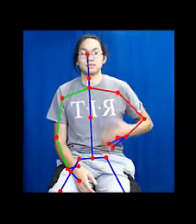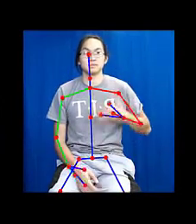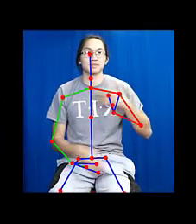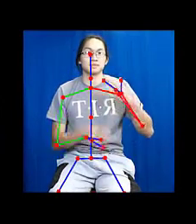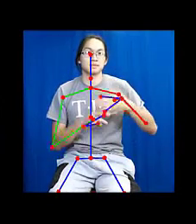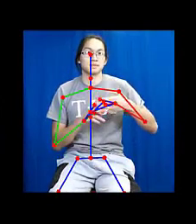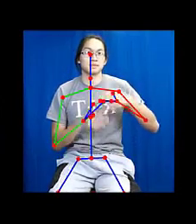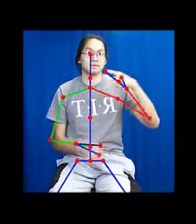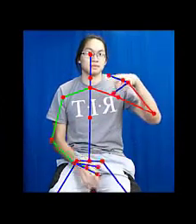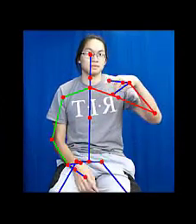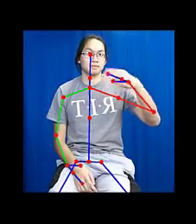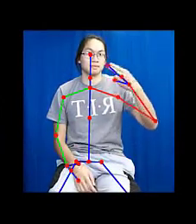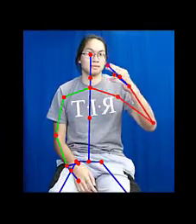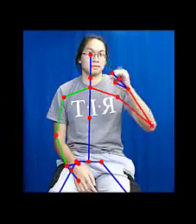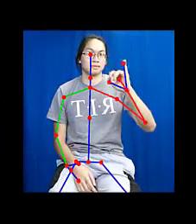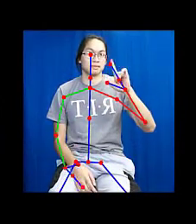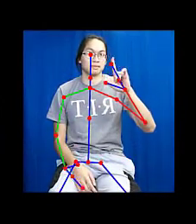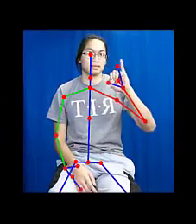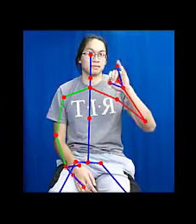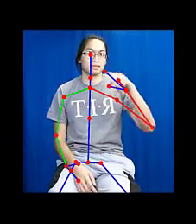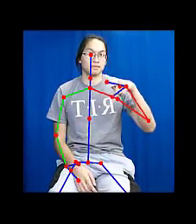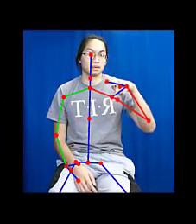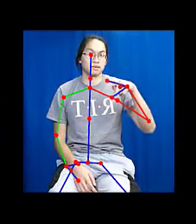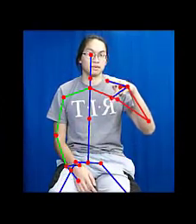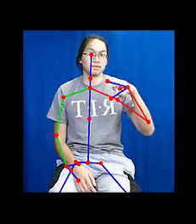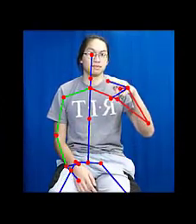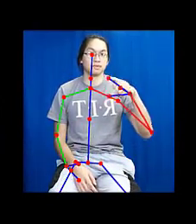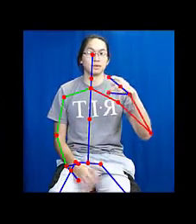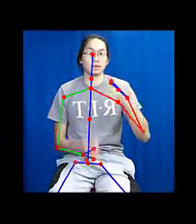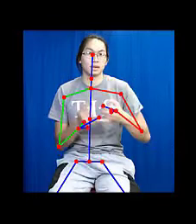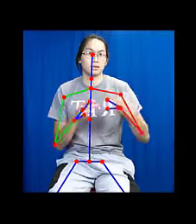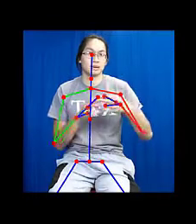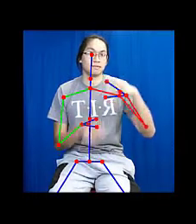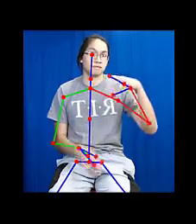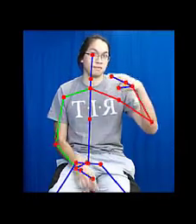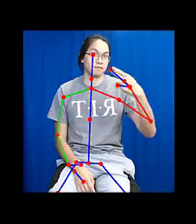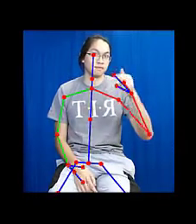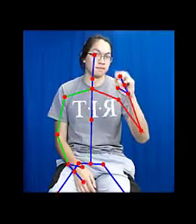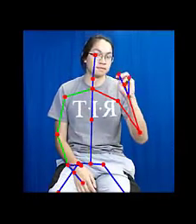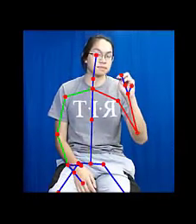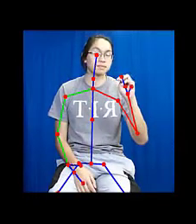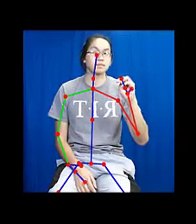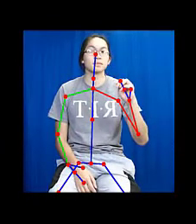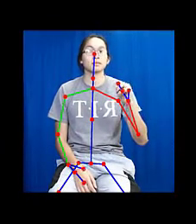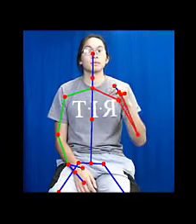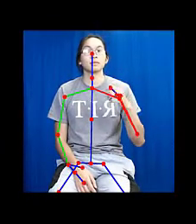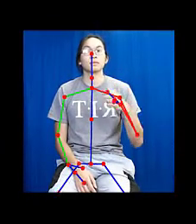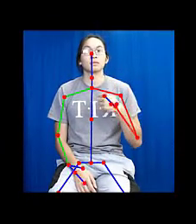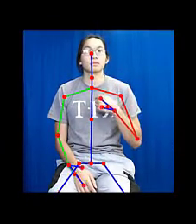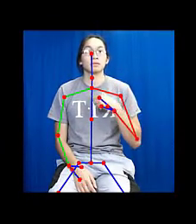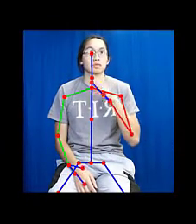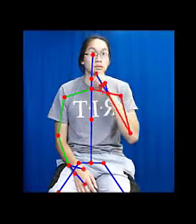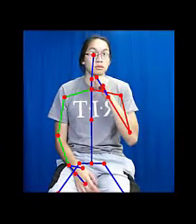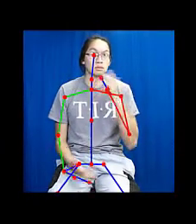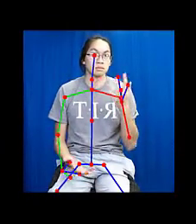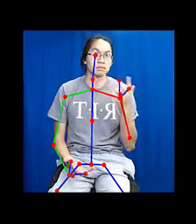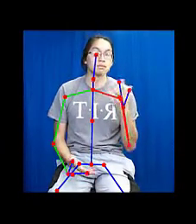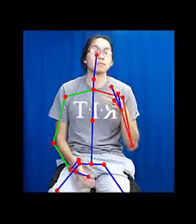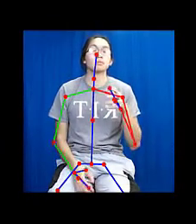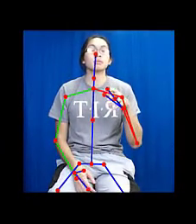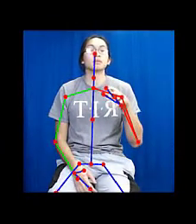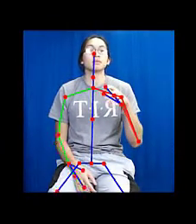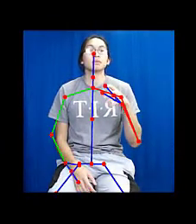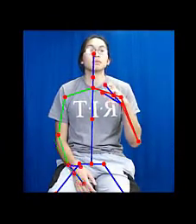transcribe and annotate these datasets manually. However, recent advances in computer vision give us an opportunity to automate parts of this